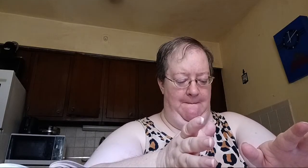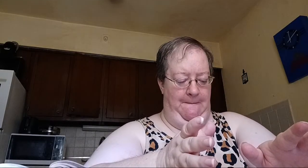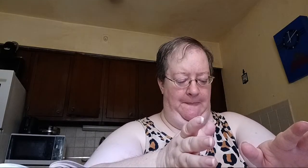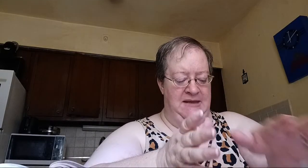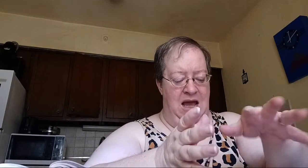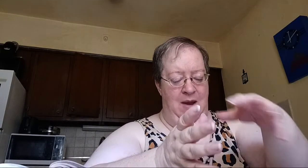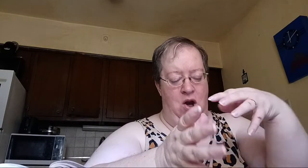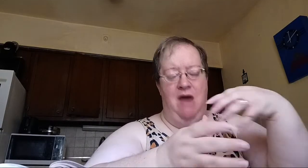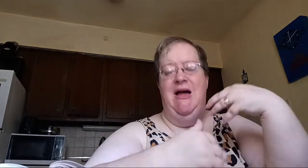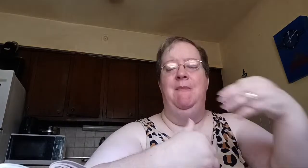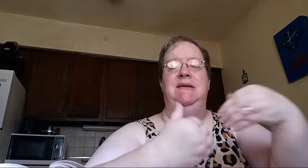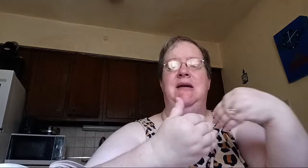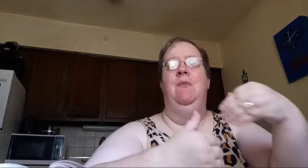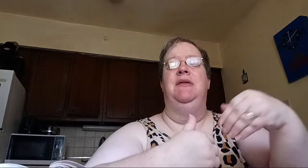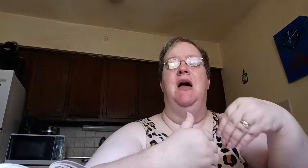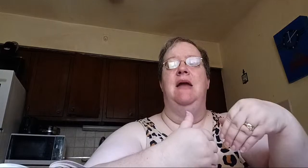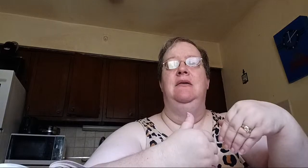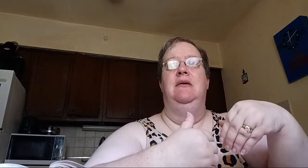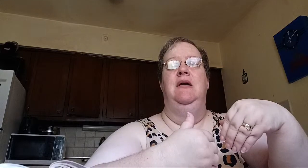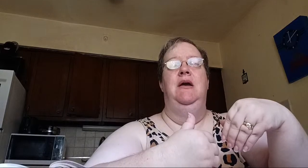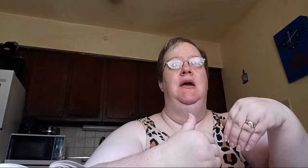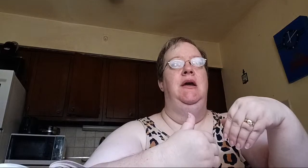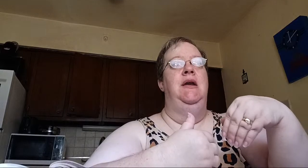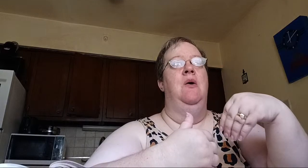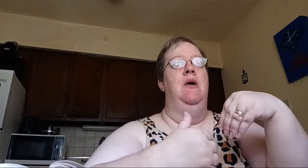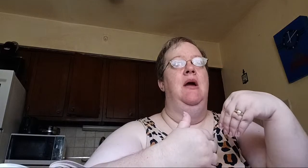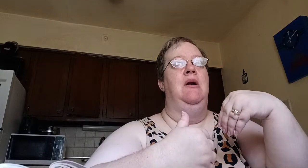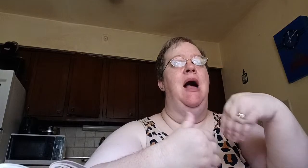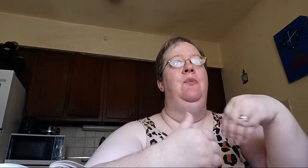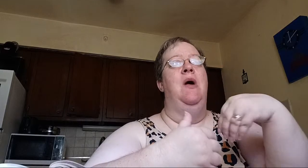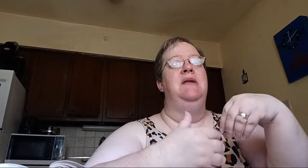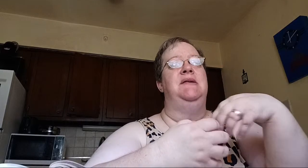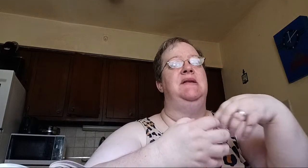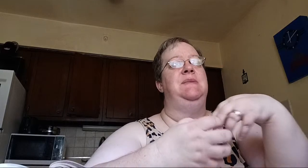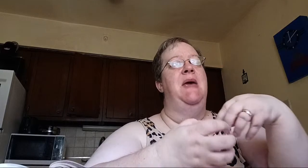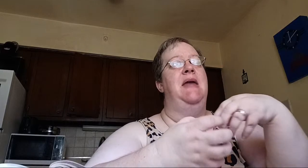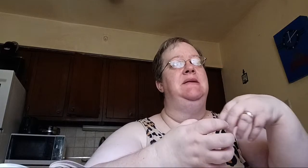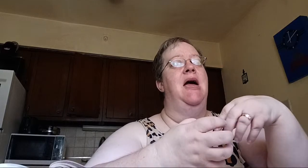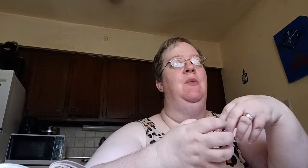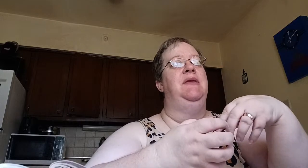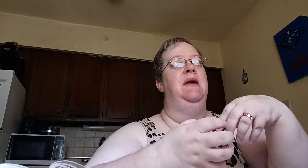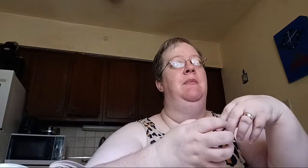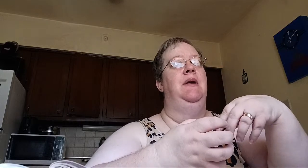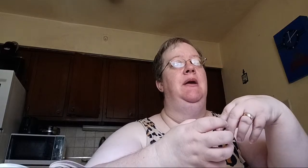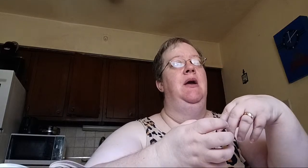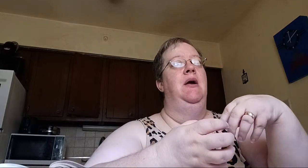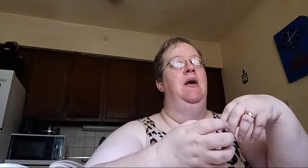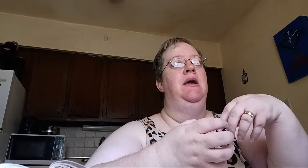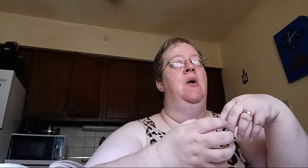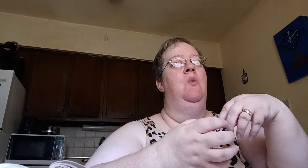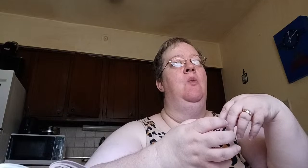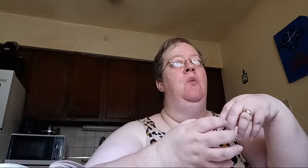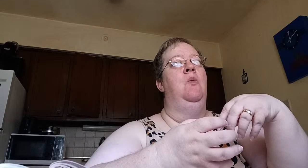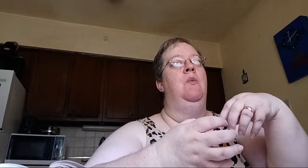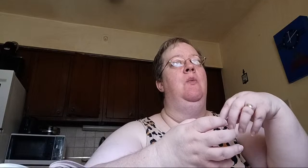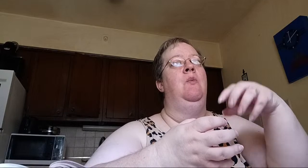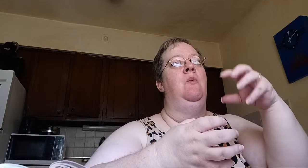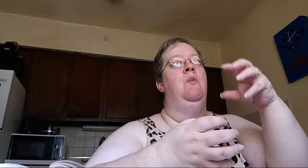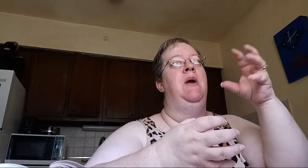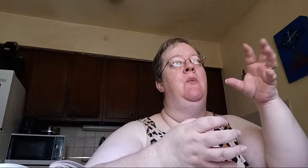That's how I carve out my time with God. You know, God wants us to spend time with him. You know, we, we,